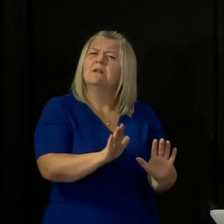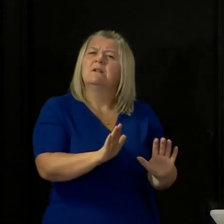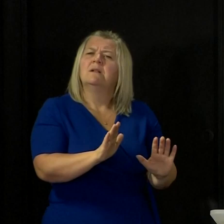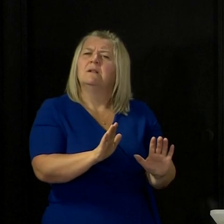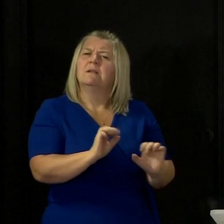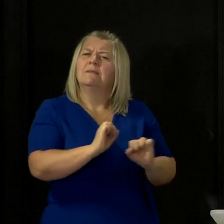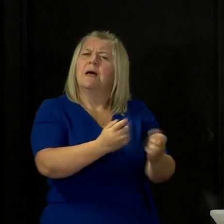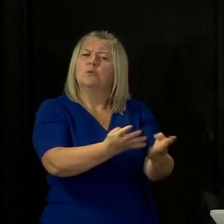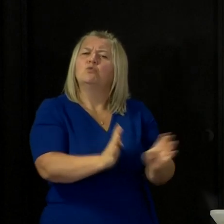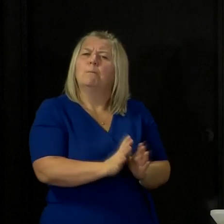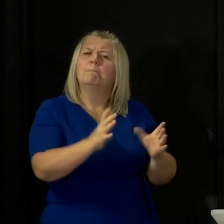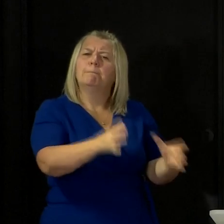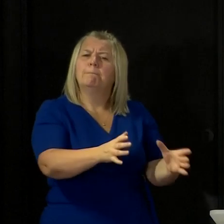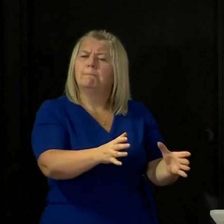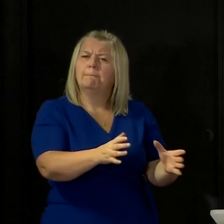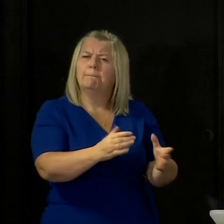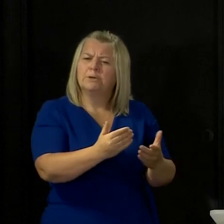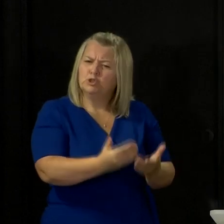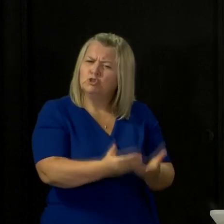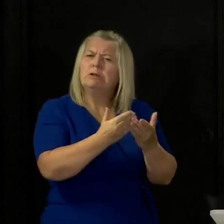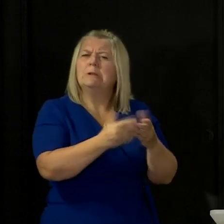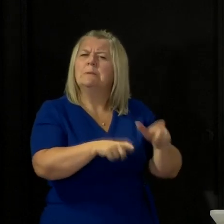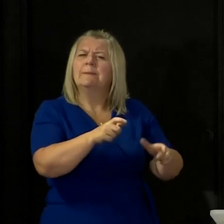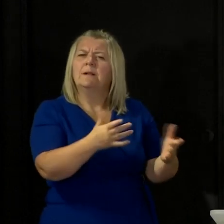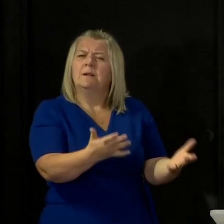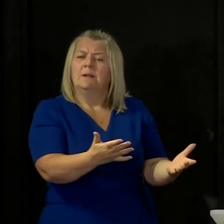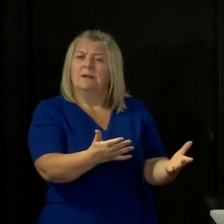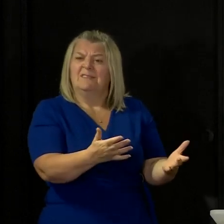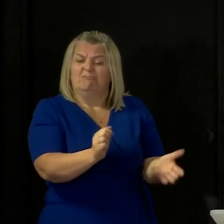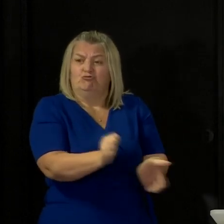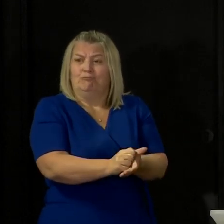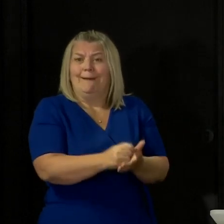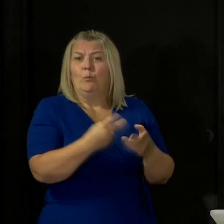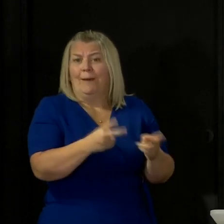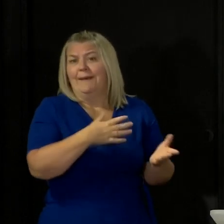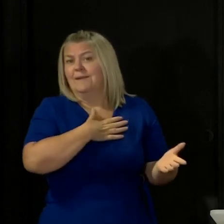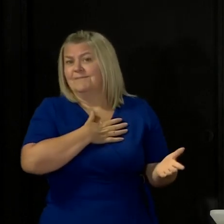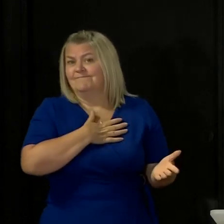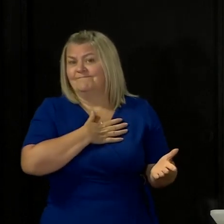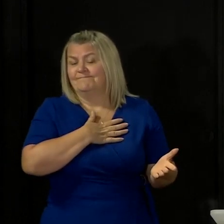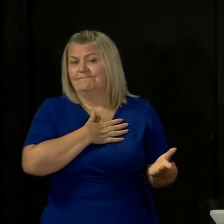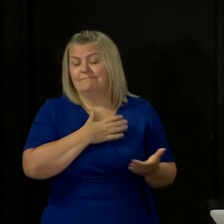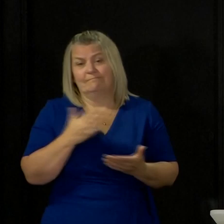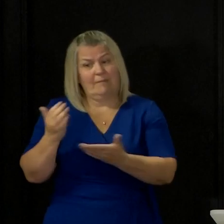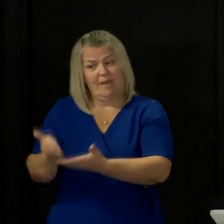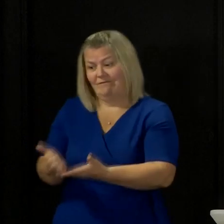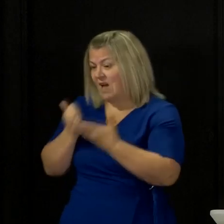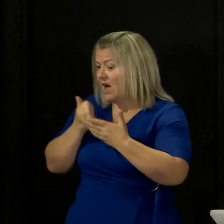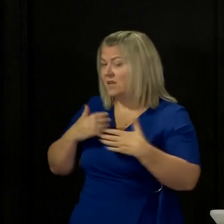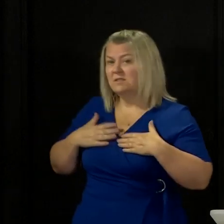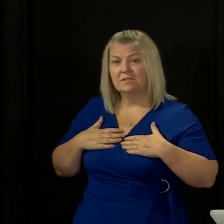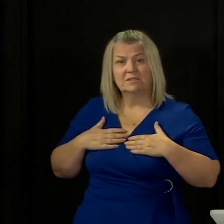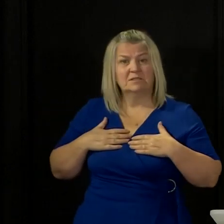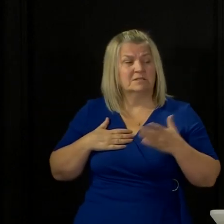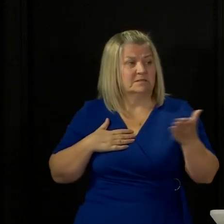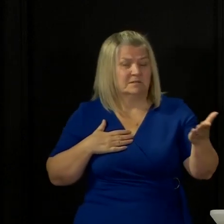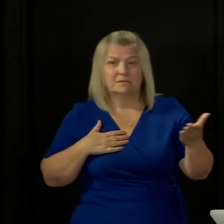And I think that is the right and proper thing to do. We are advised, I am advised, the health secretary is